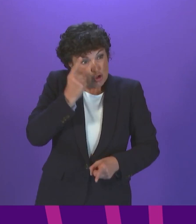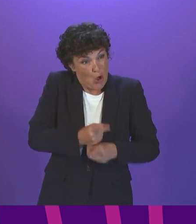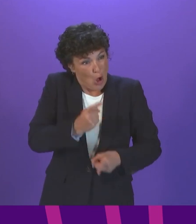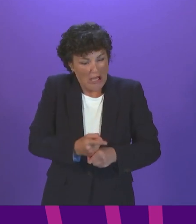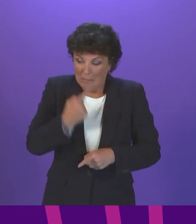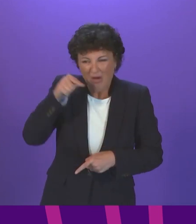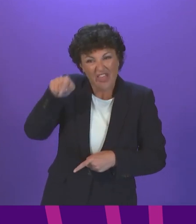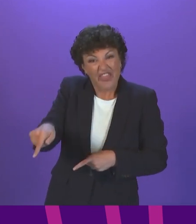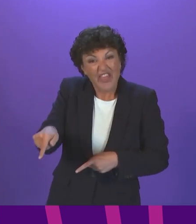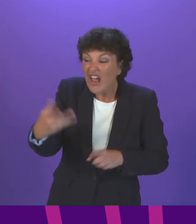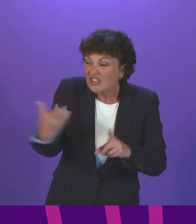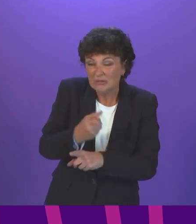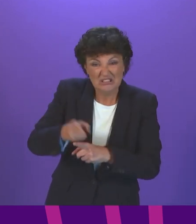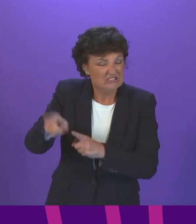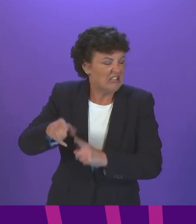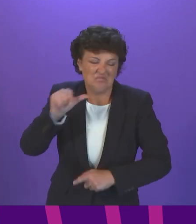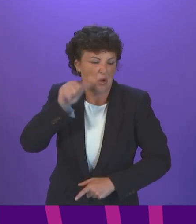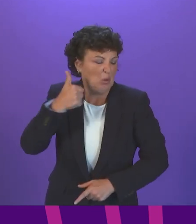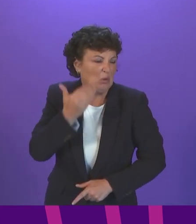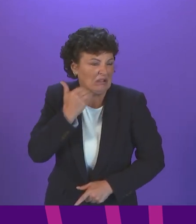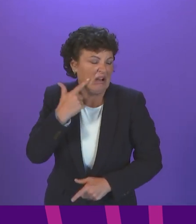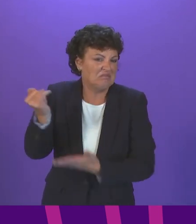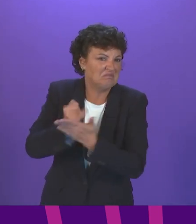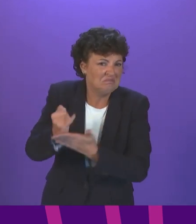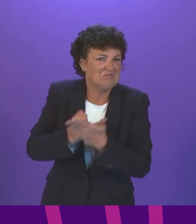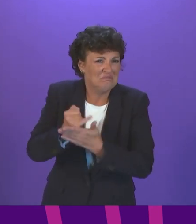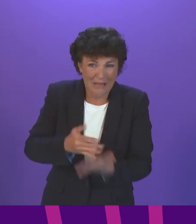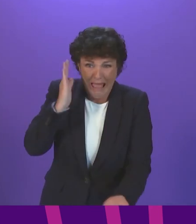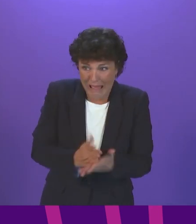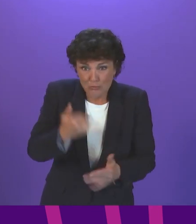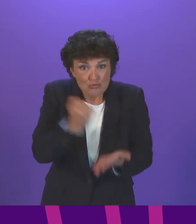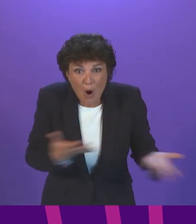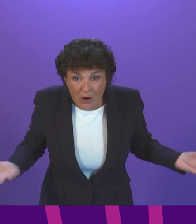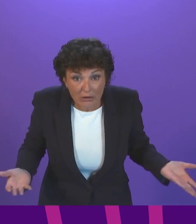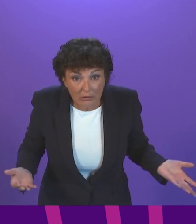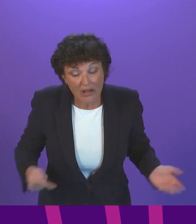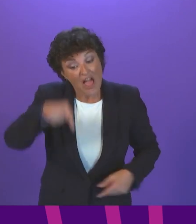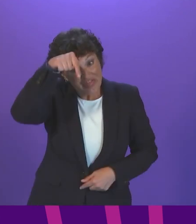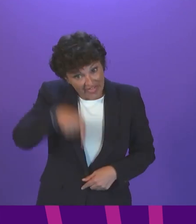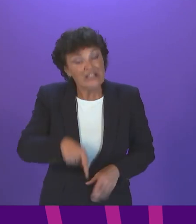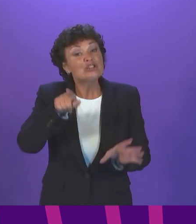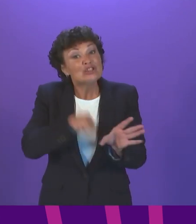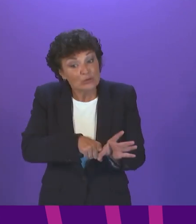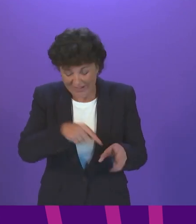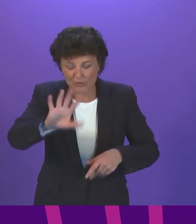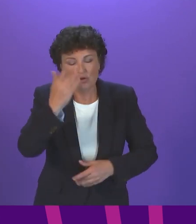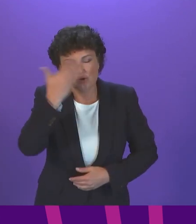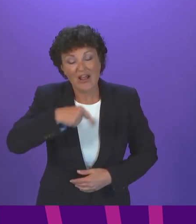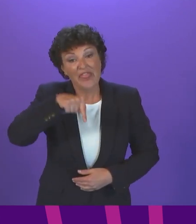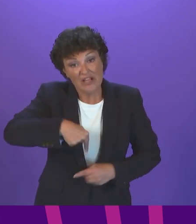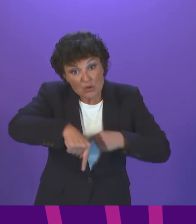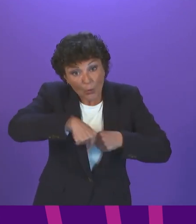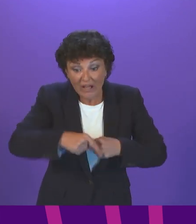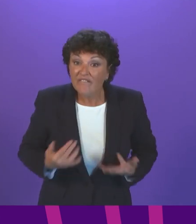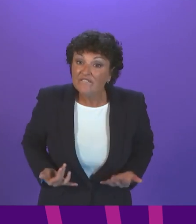the performance and the achievements of Test and Protect. The provisional figures for this week will be finalised next week and we will see